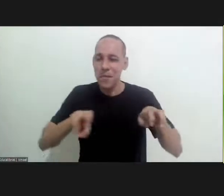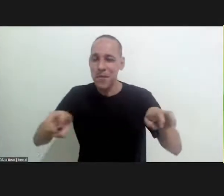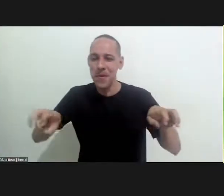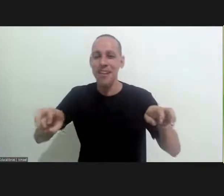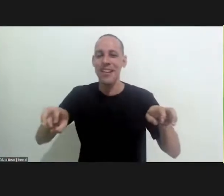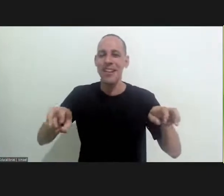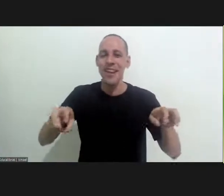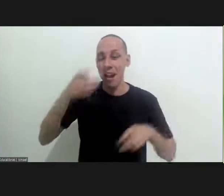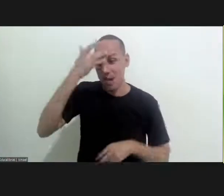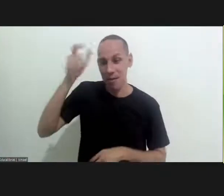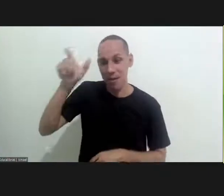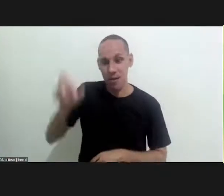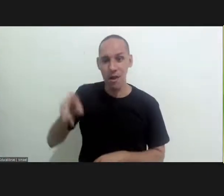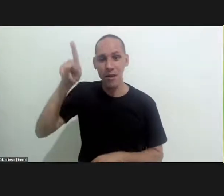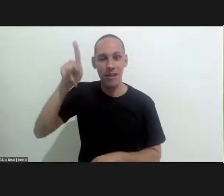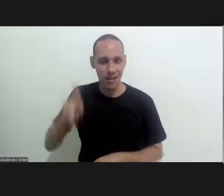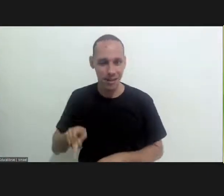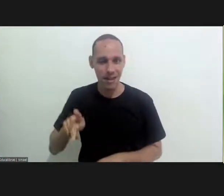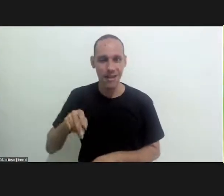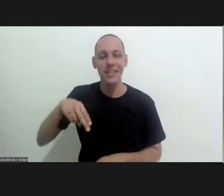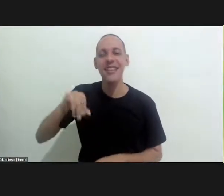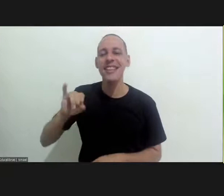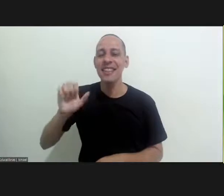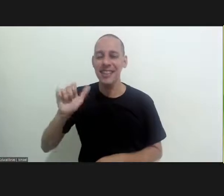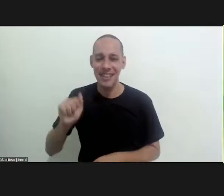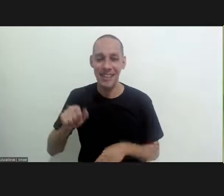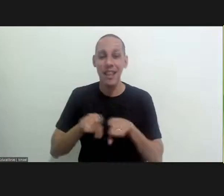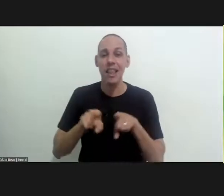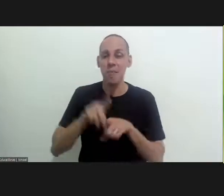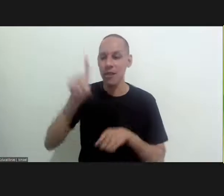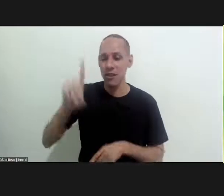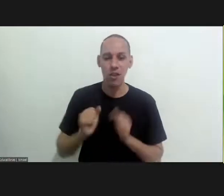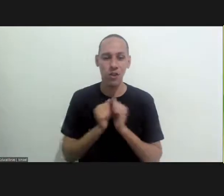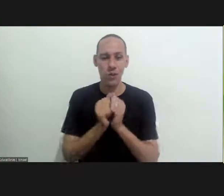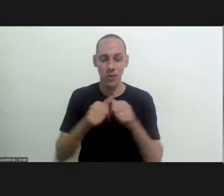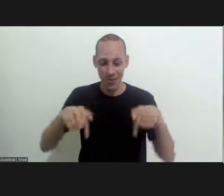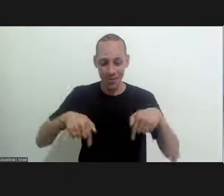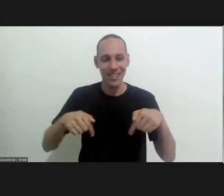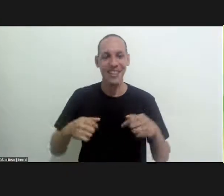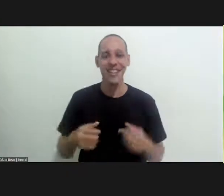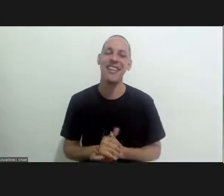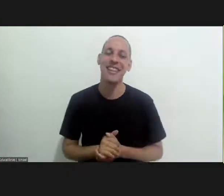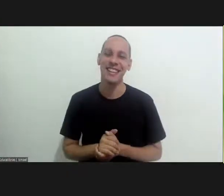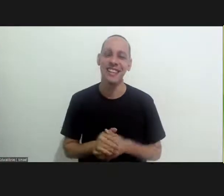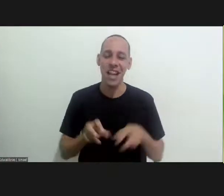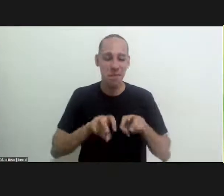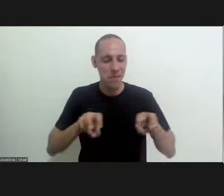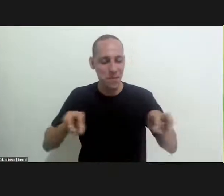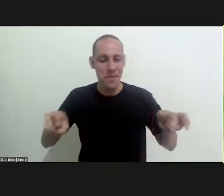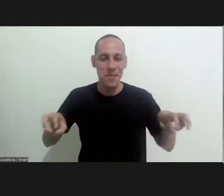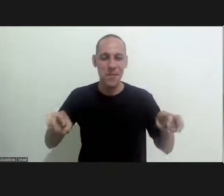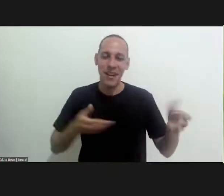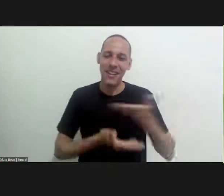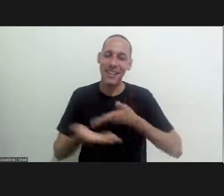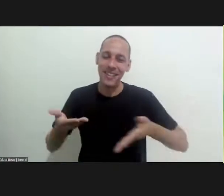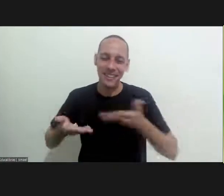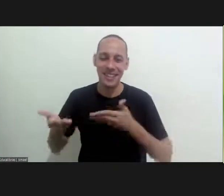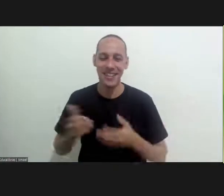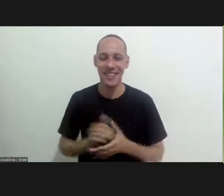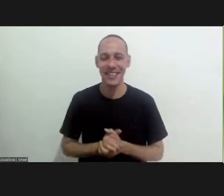in the name of our president, Nisa Trindade Lima and all the other directors who are with me sharing this session.